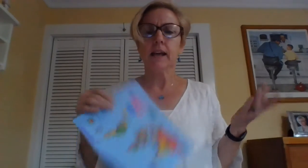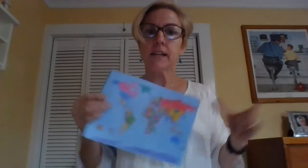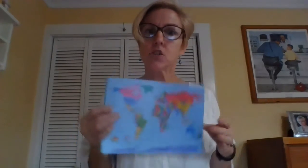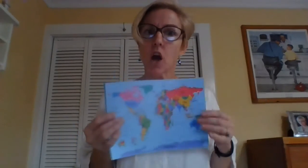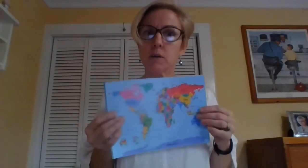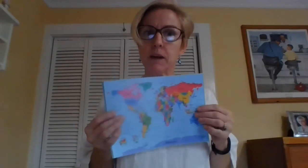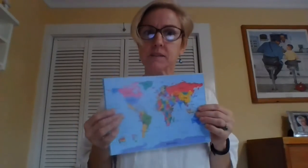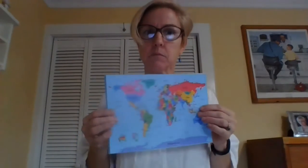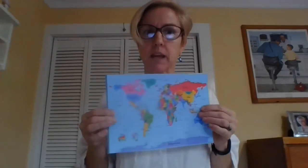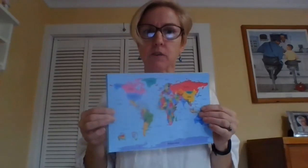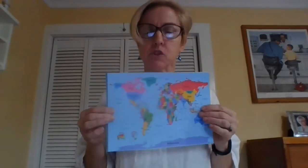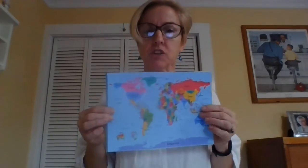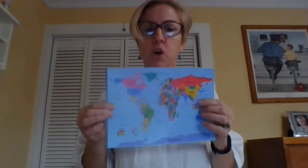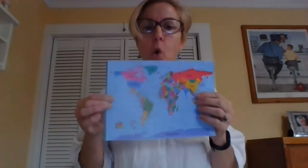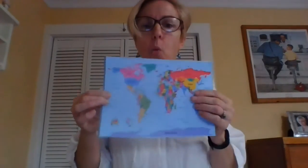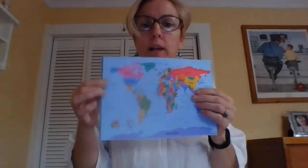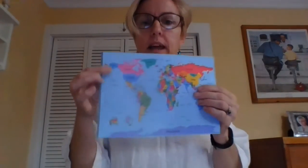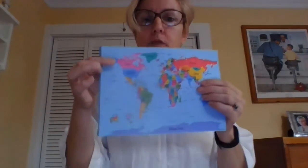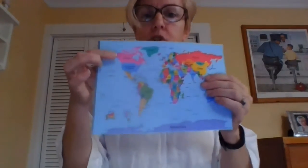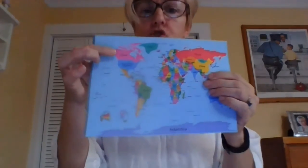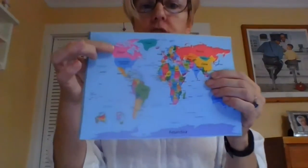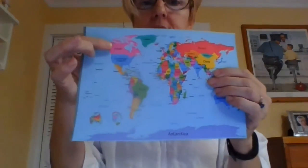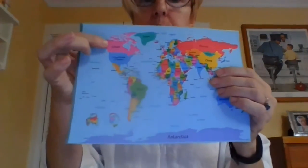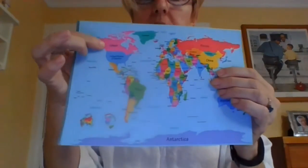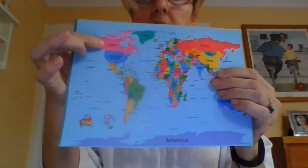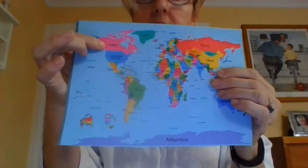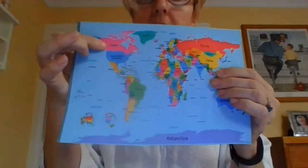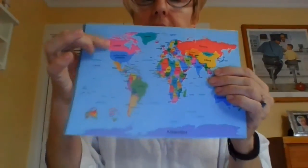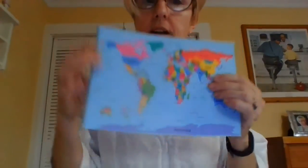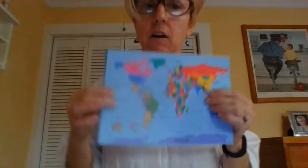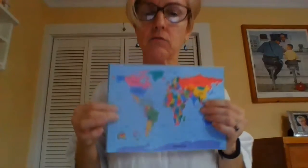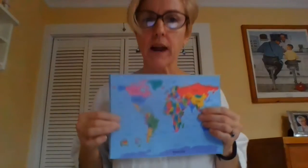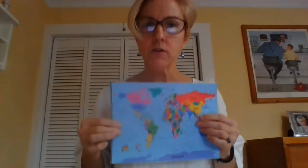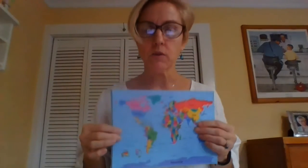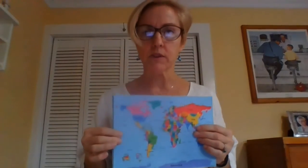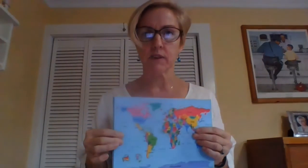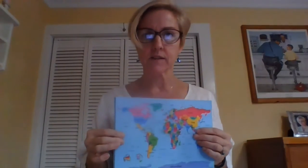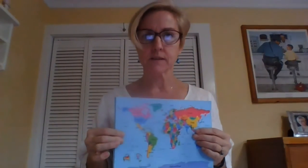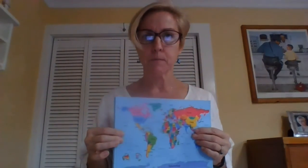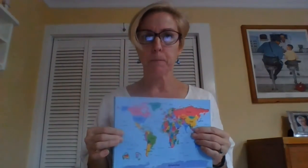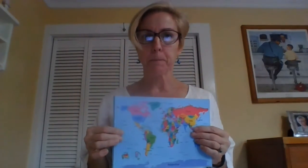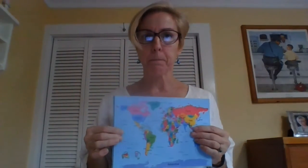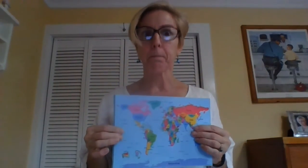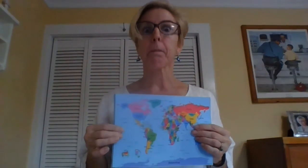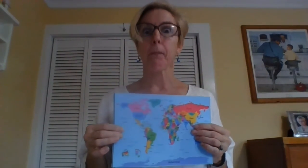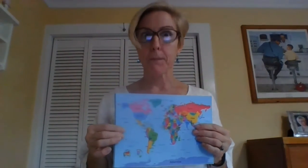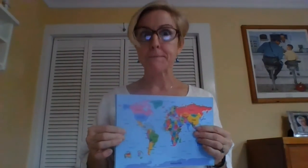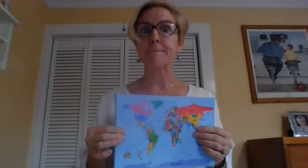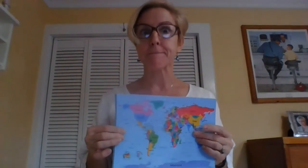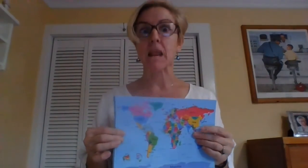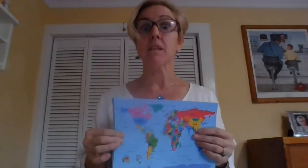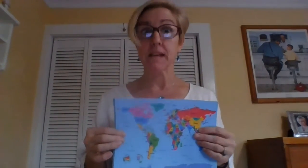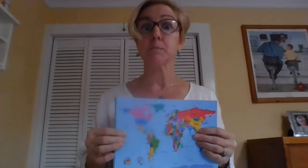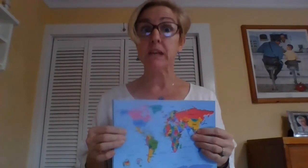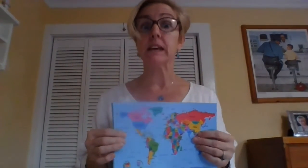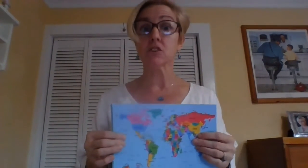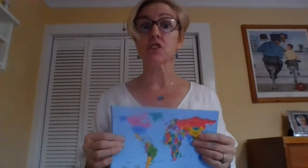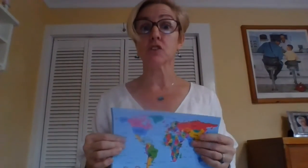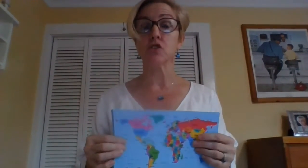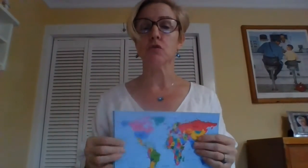Let's talk about some languages. What language do they speak in Canada, right north of us? They speak English there too.